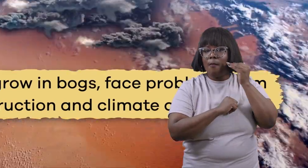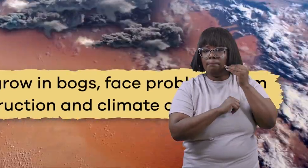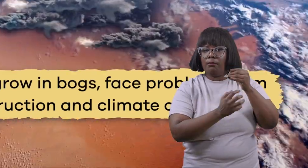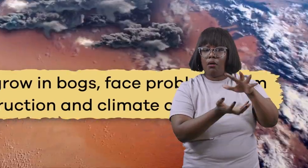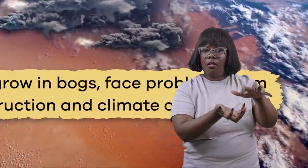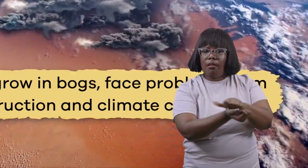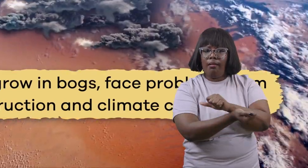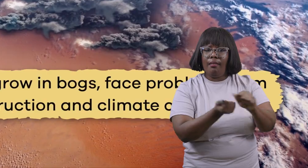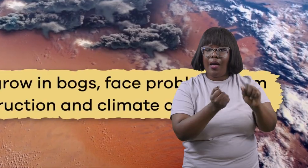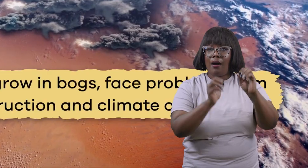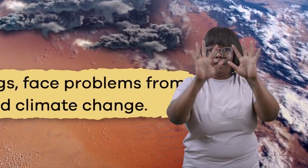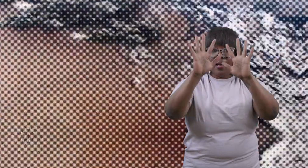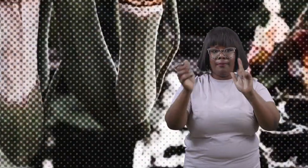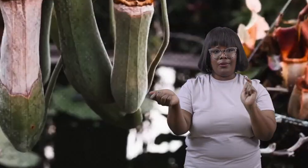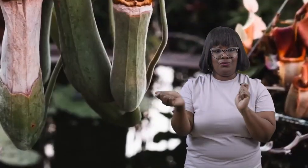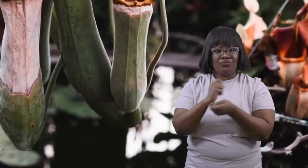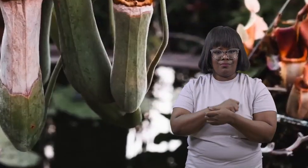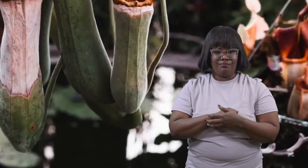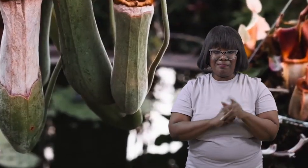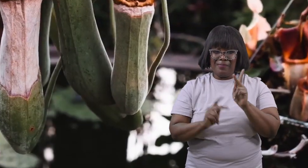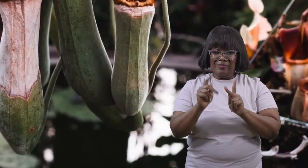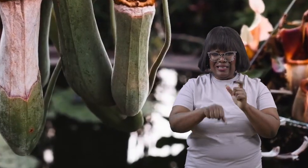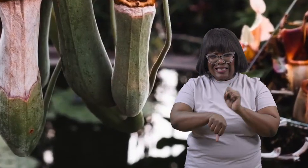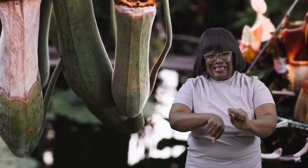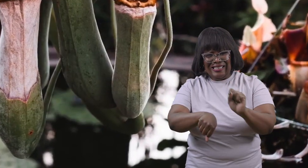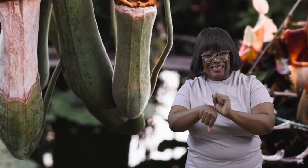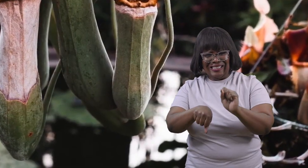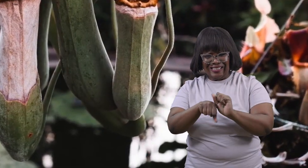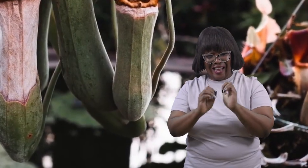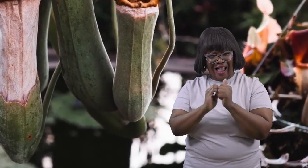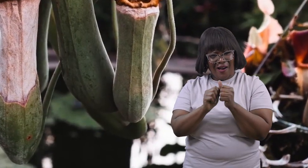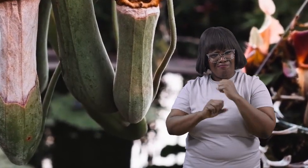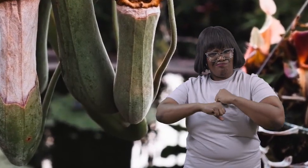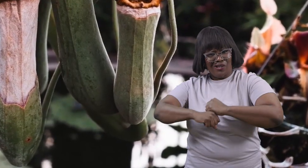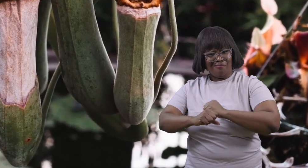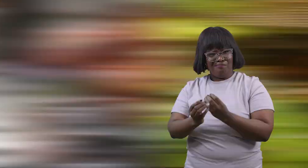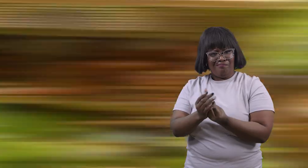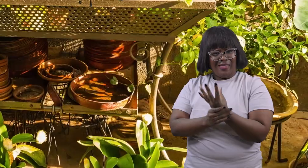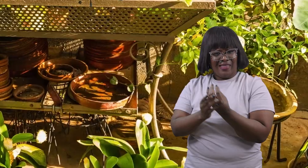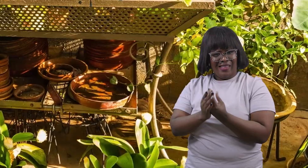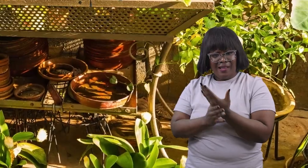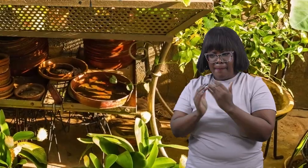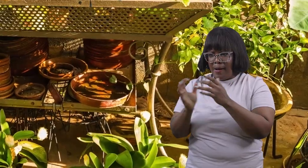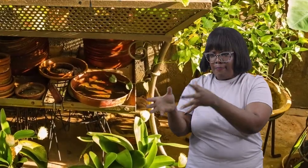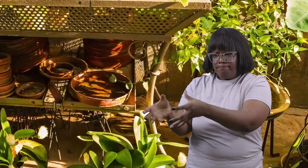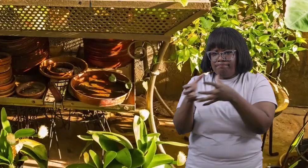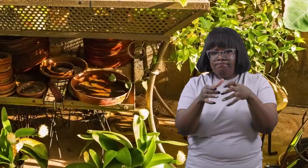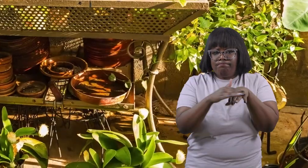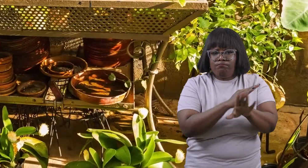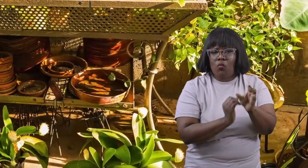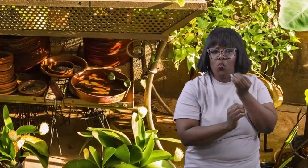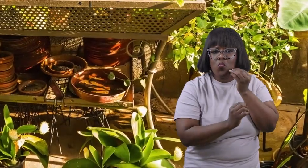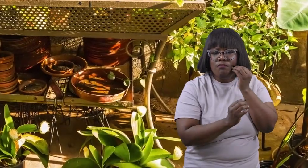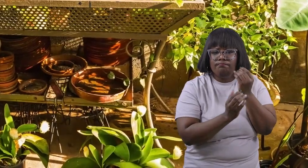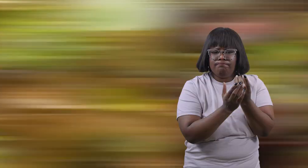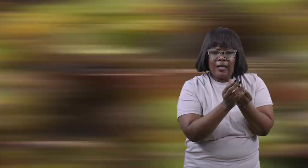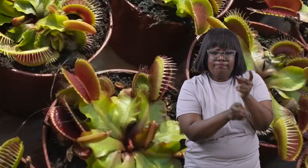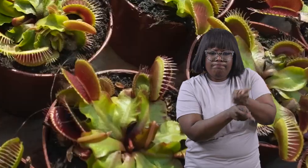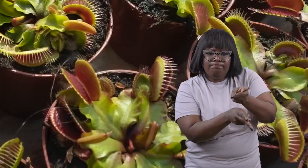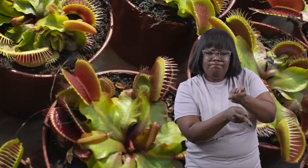climate change people are working hard to protect these plants by caring for their homes and growing them in special